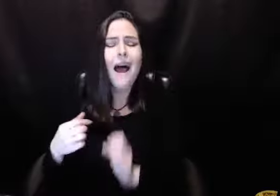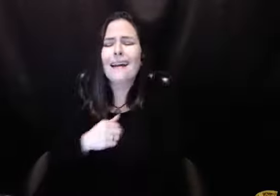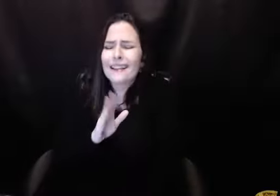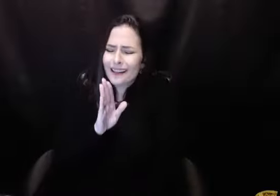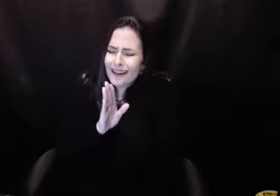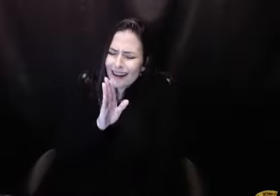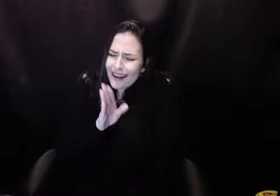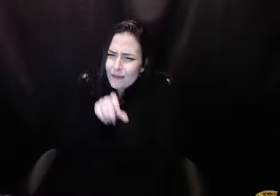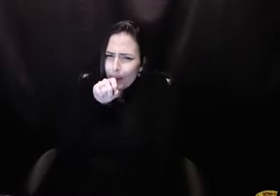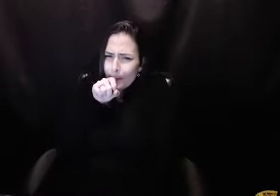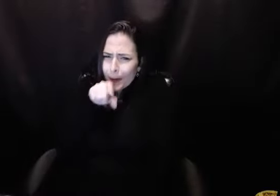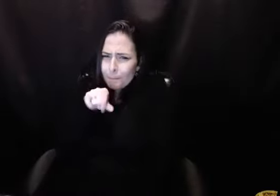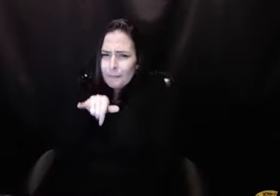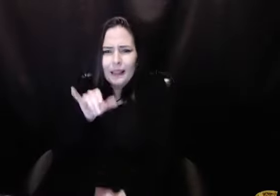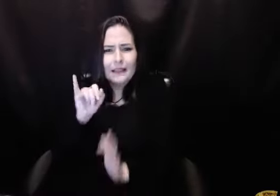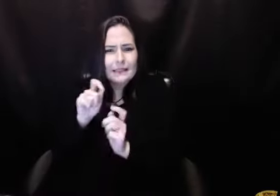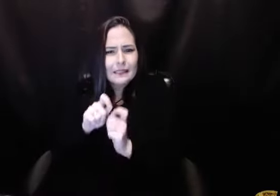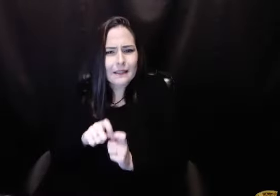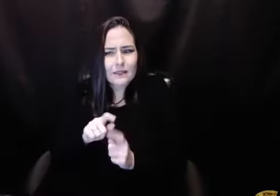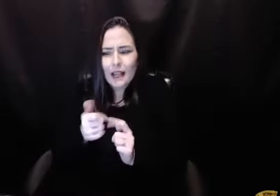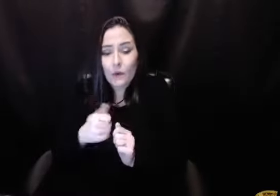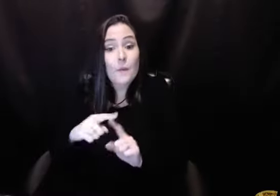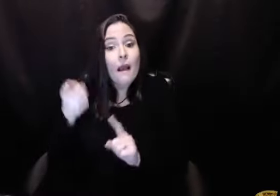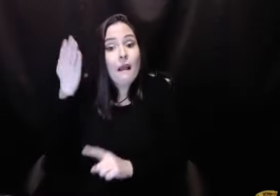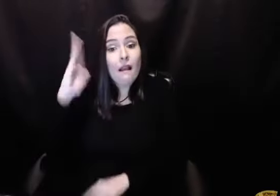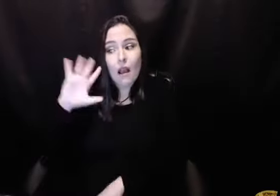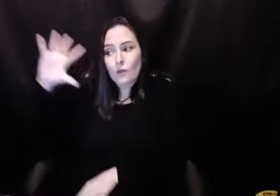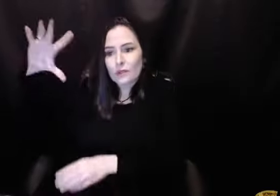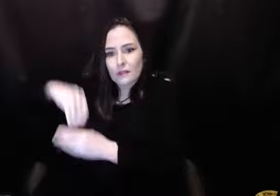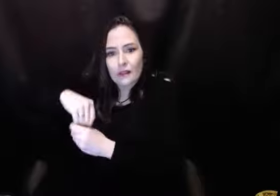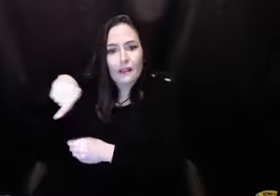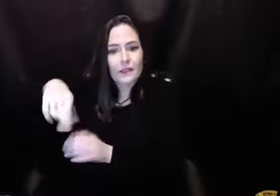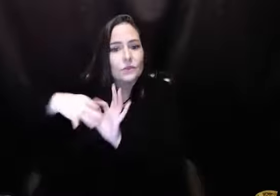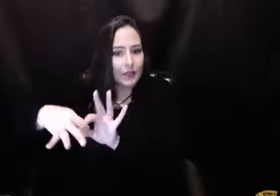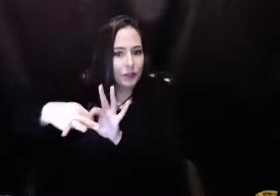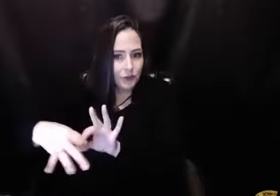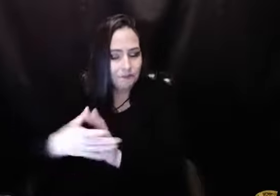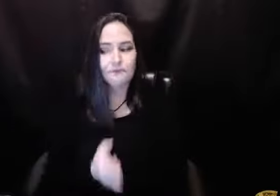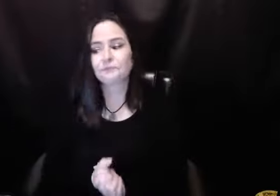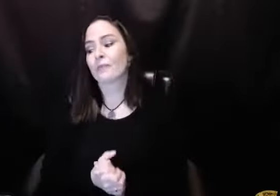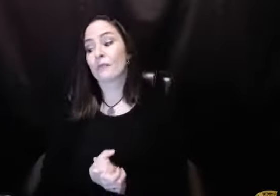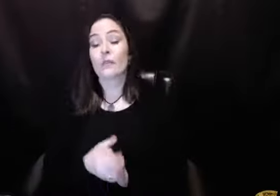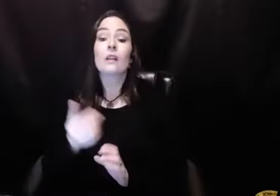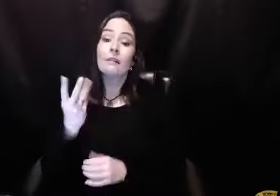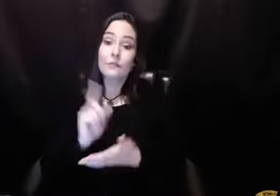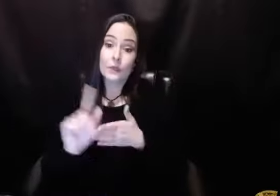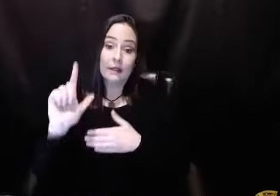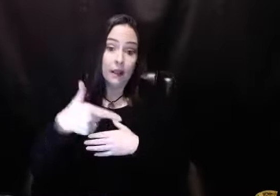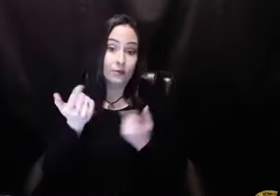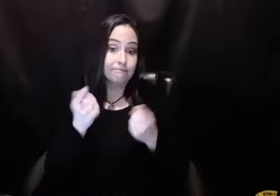We bonded. I had never uttered that to a soul in my life, but God was playing a role in this